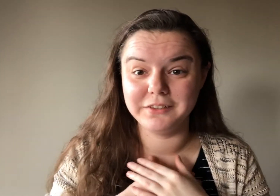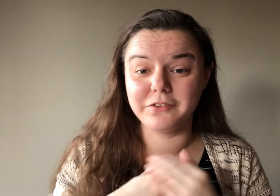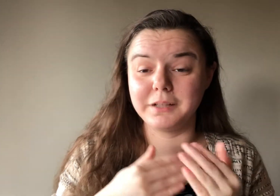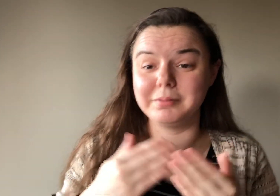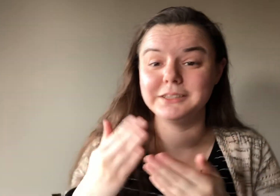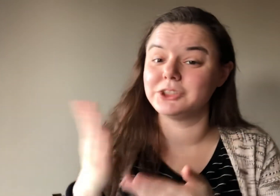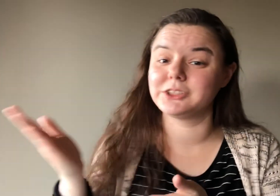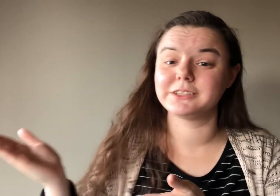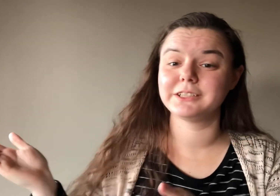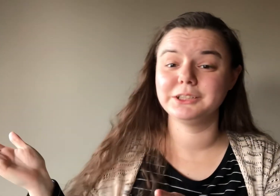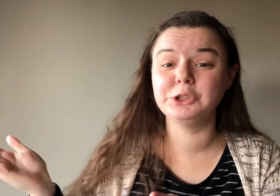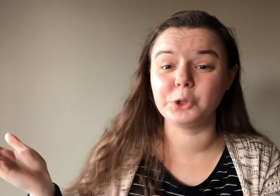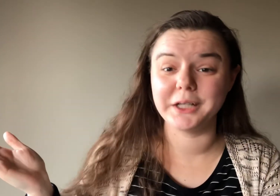this. Like, please just enjoy.